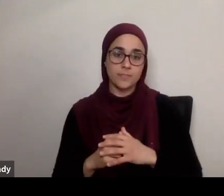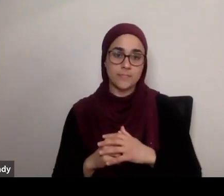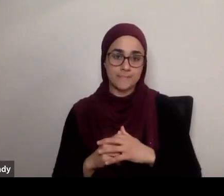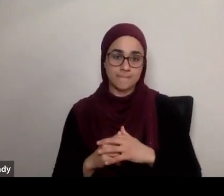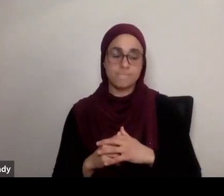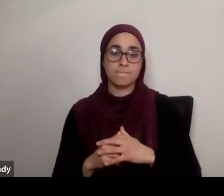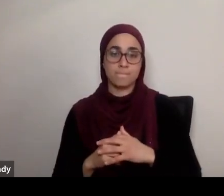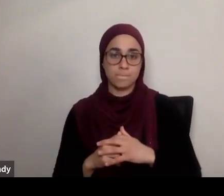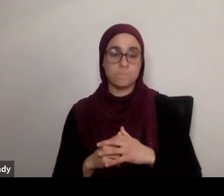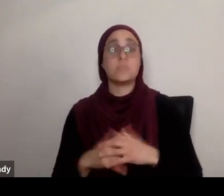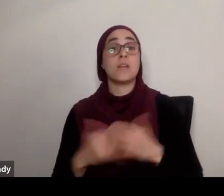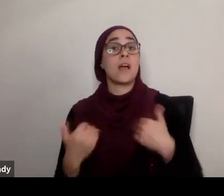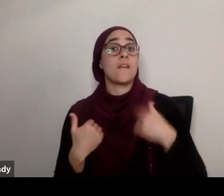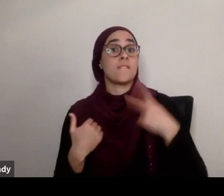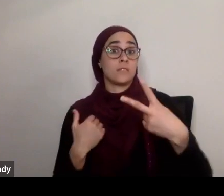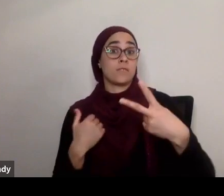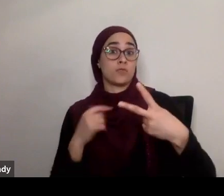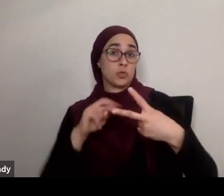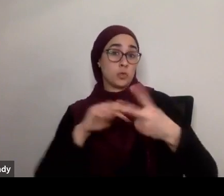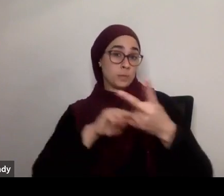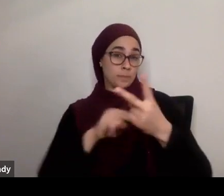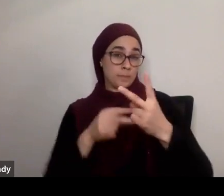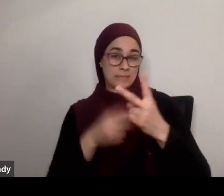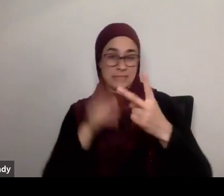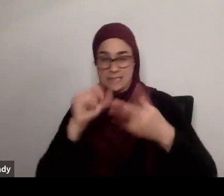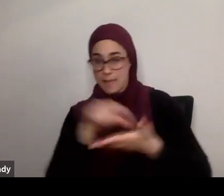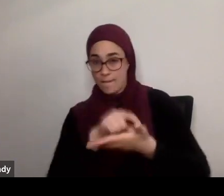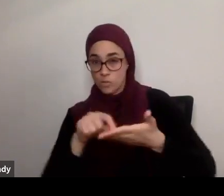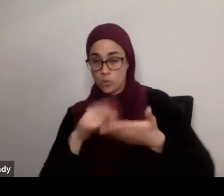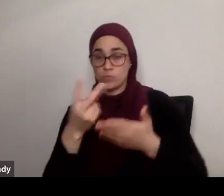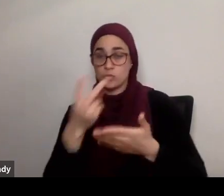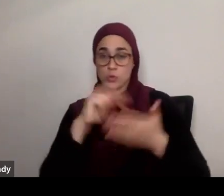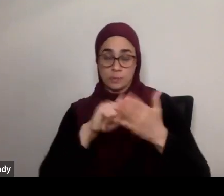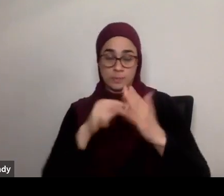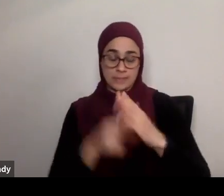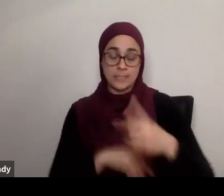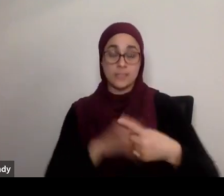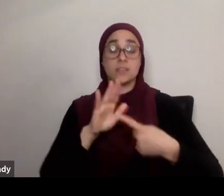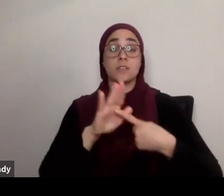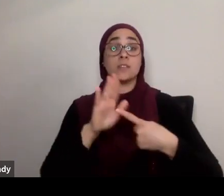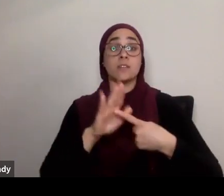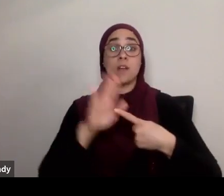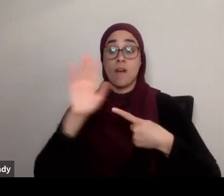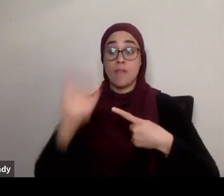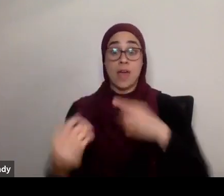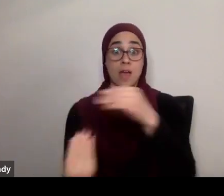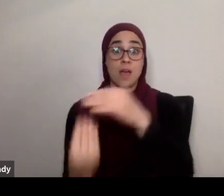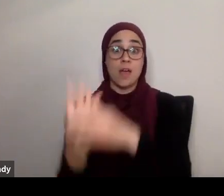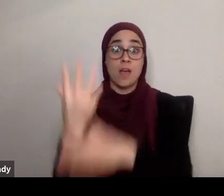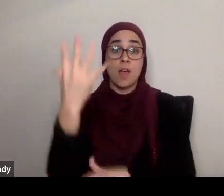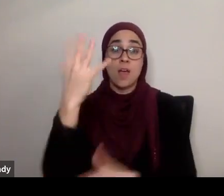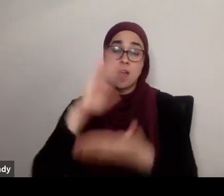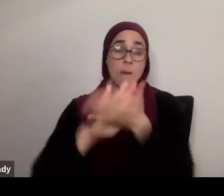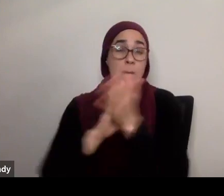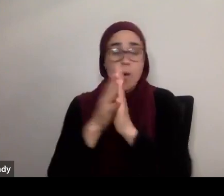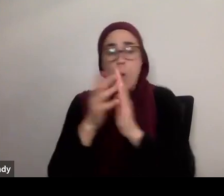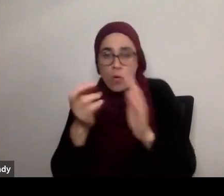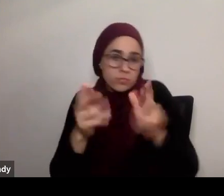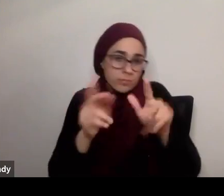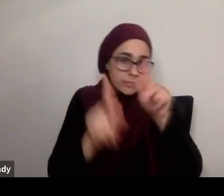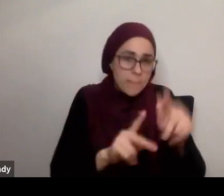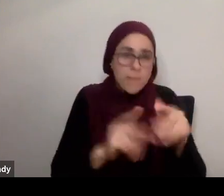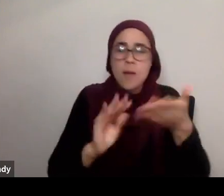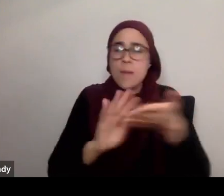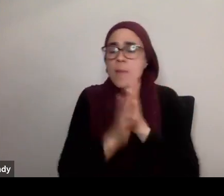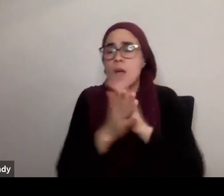Two ways that we can read this. It becomes full, fully grown with all these various colors and